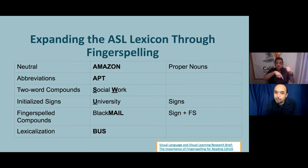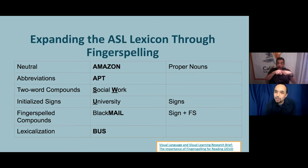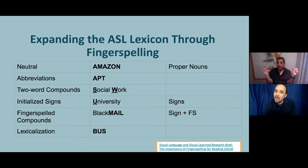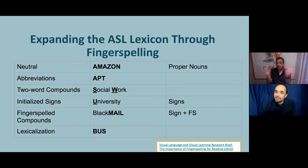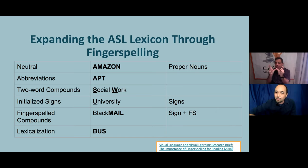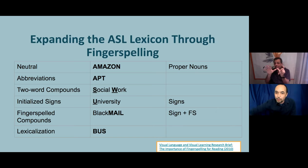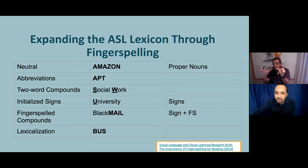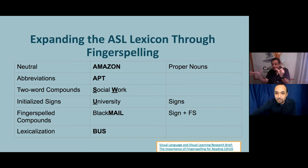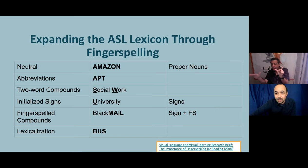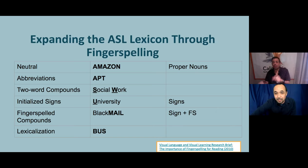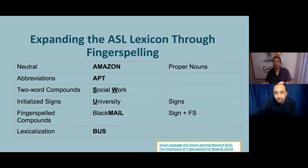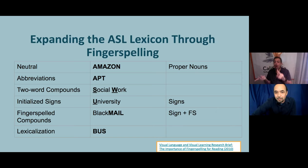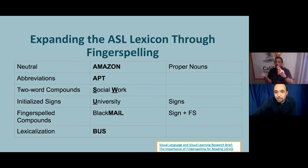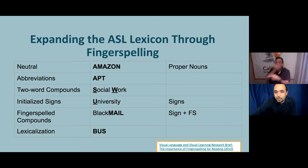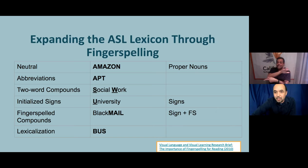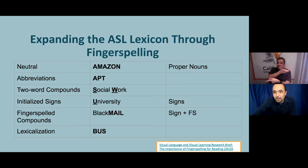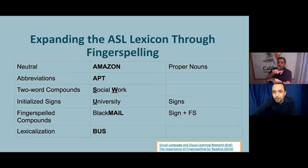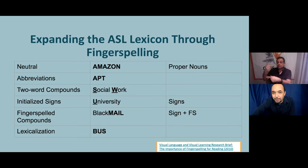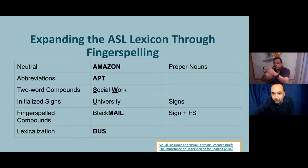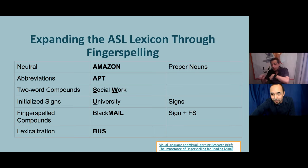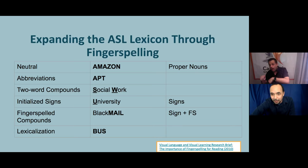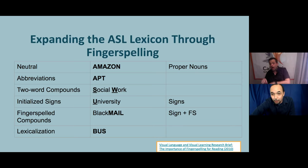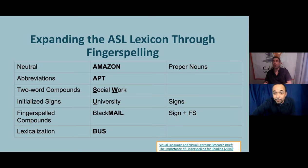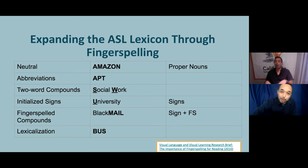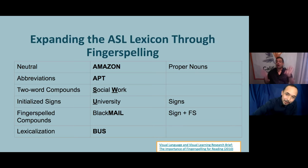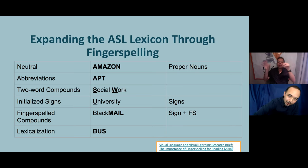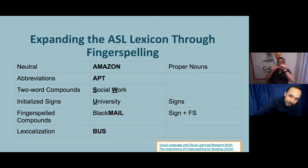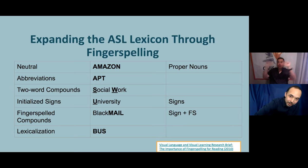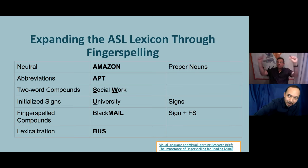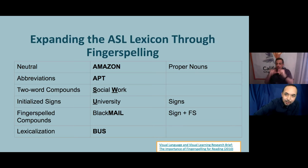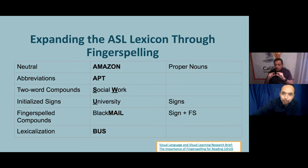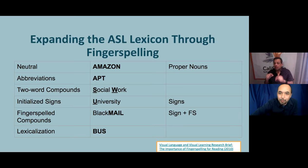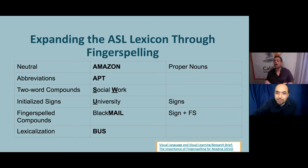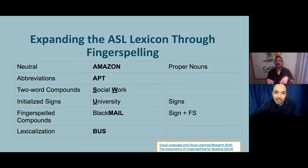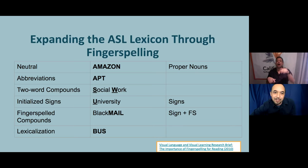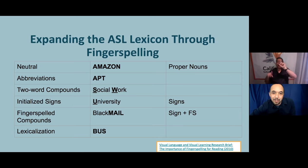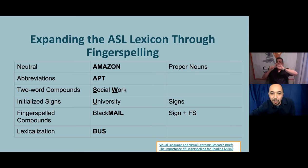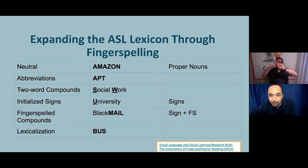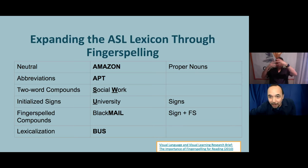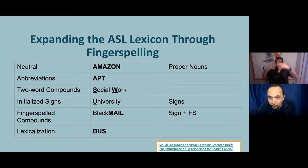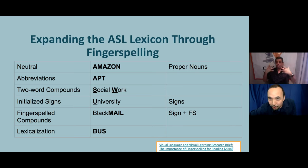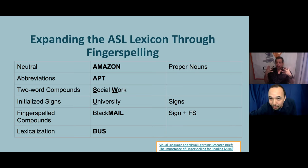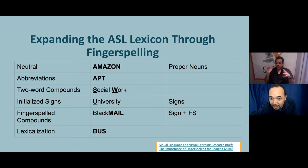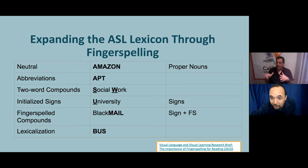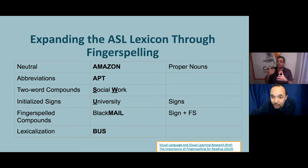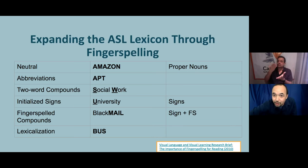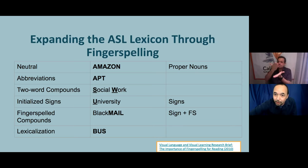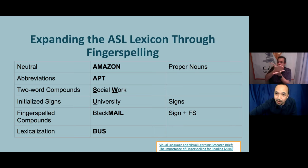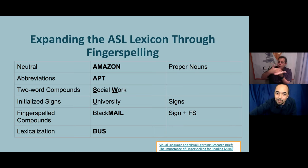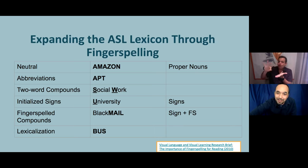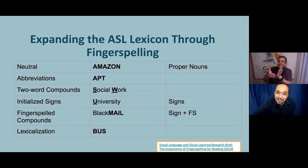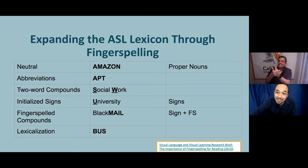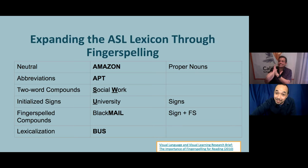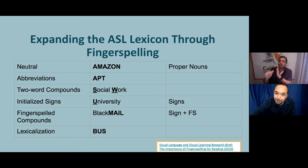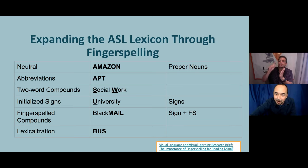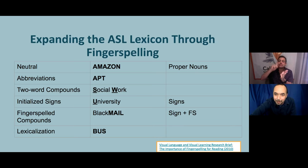And there's a lot of different ways to do that. Sometimes you do a sign with a fingerspelling or a fingerspelling with a sign to represent a compound word in English or